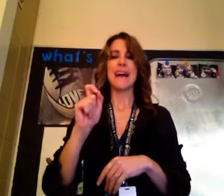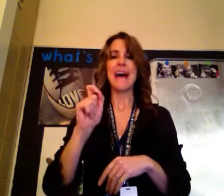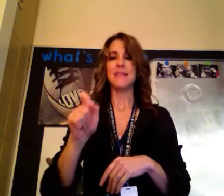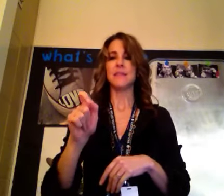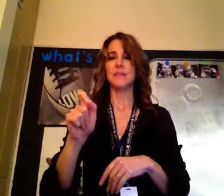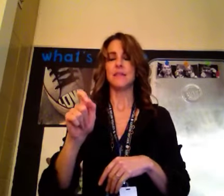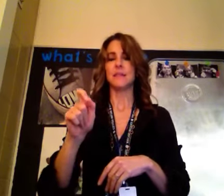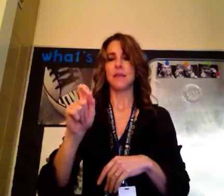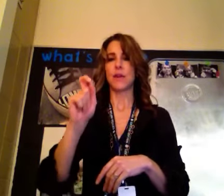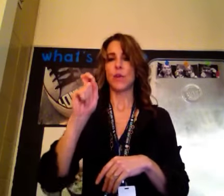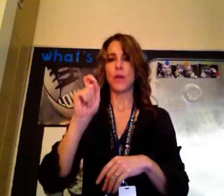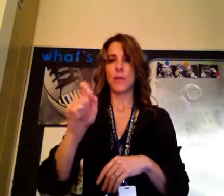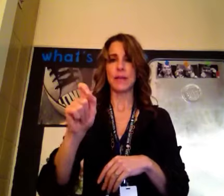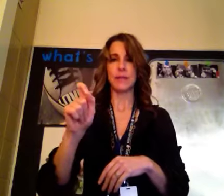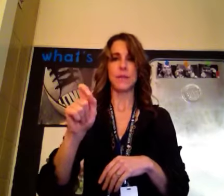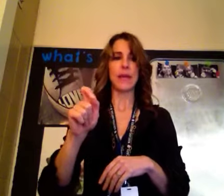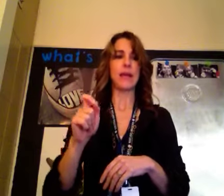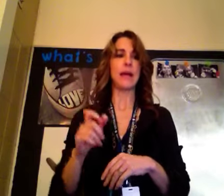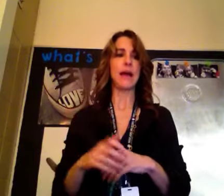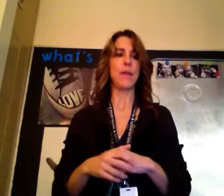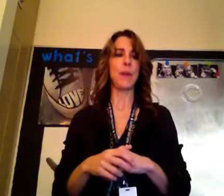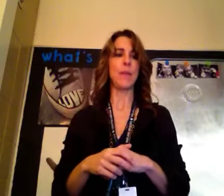Dot, it's like you're holding a pencil and making a dot on the paper.